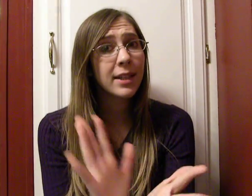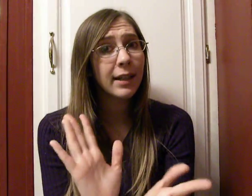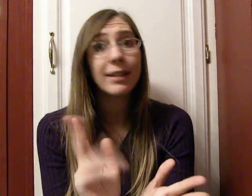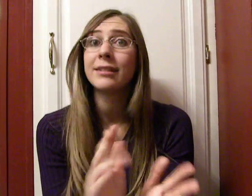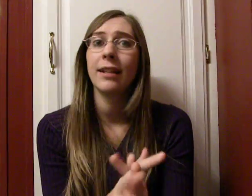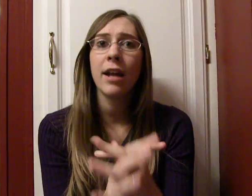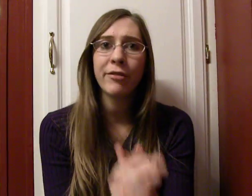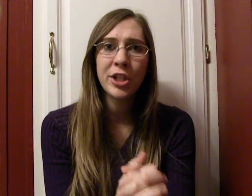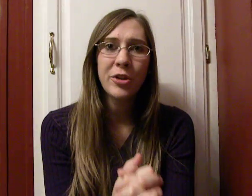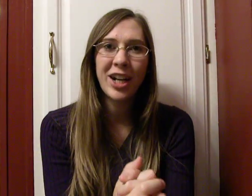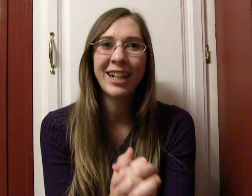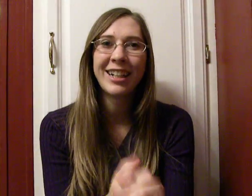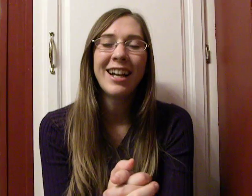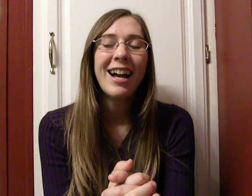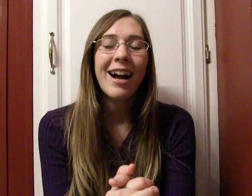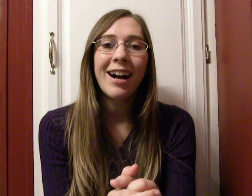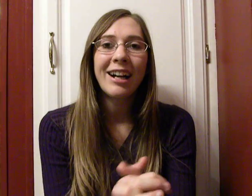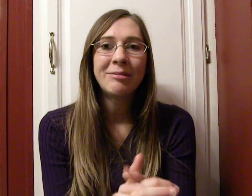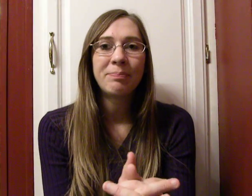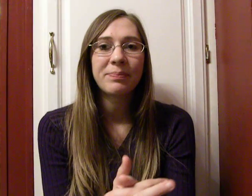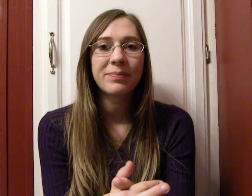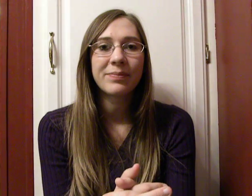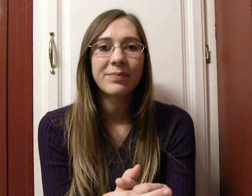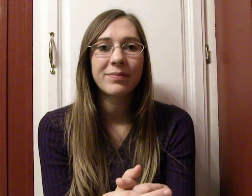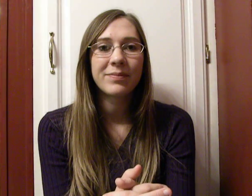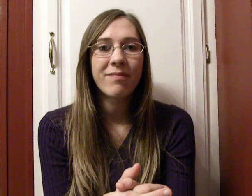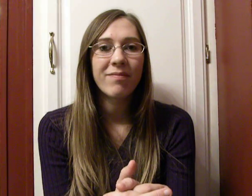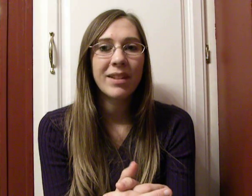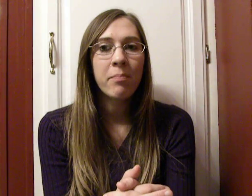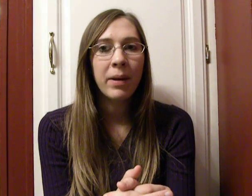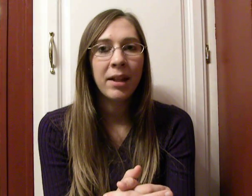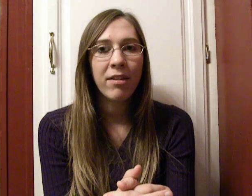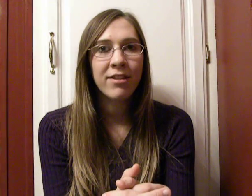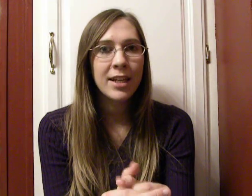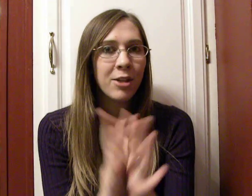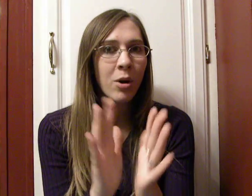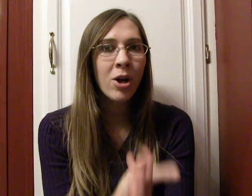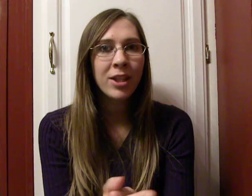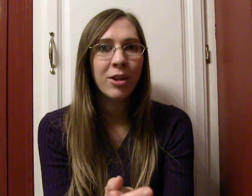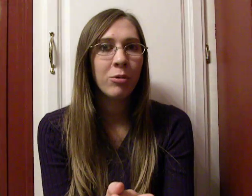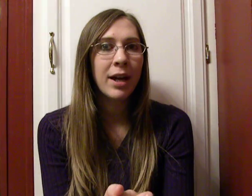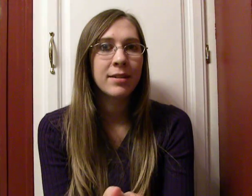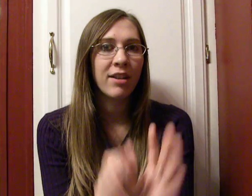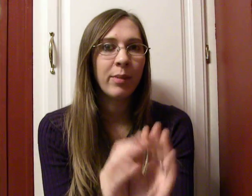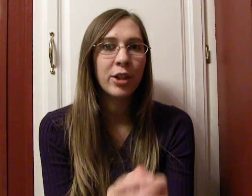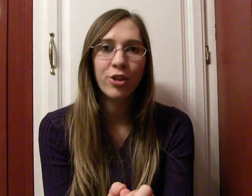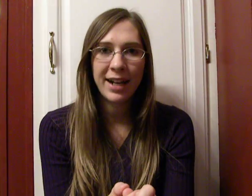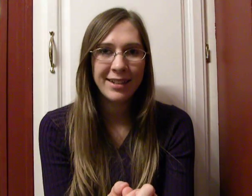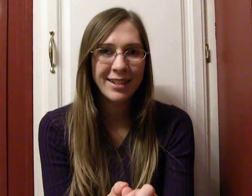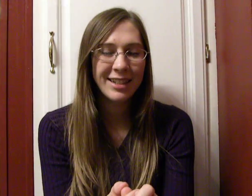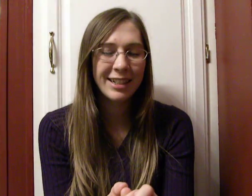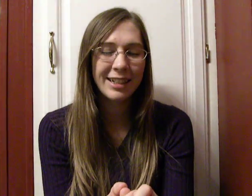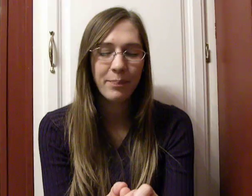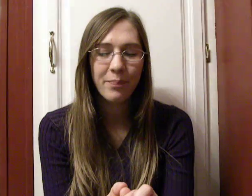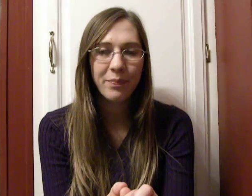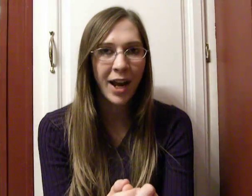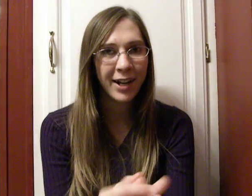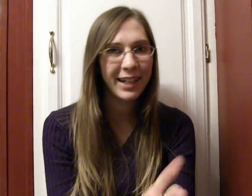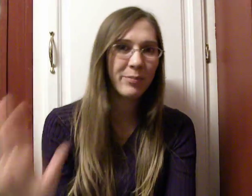see ya. Not for sure. Um, but thank you all. You guys have been great. Alright,